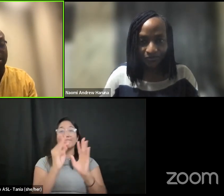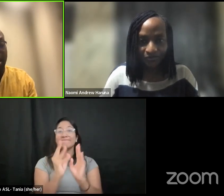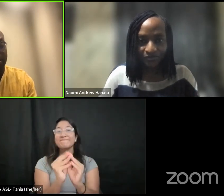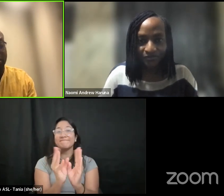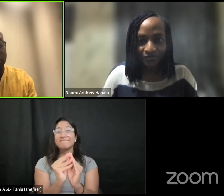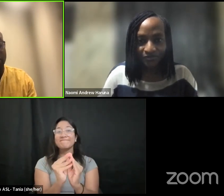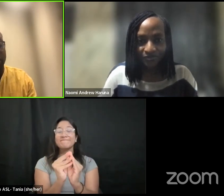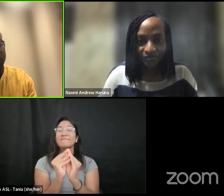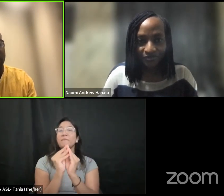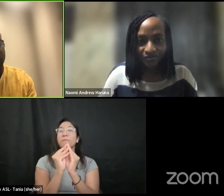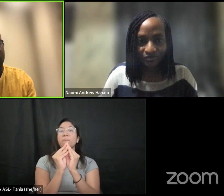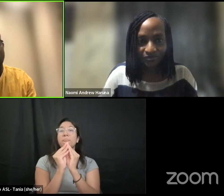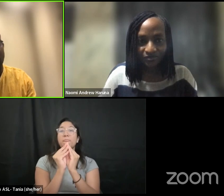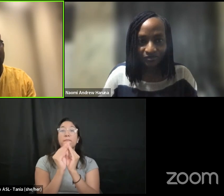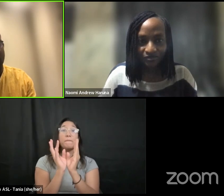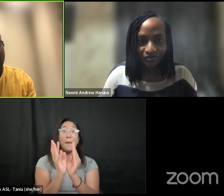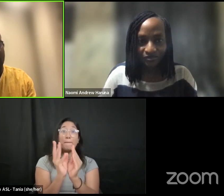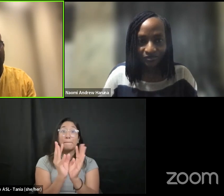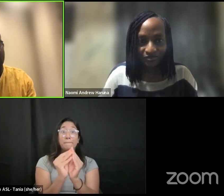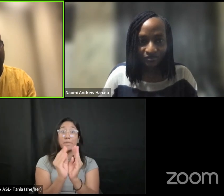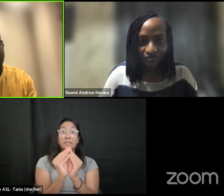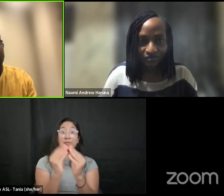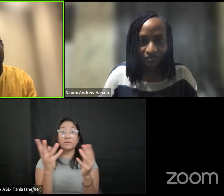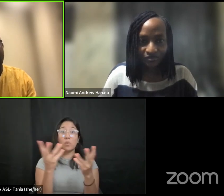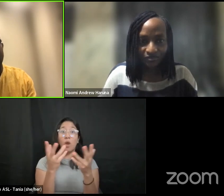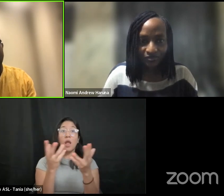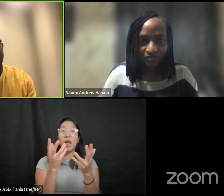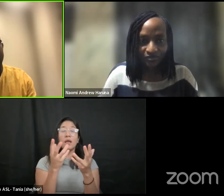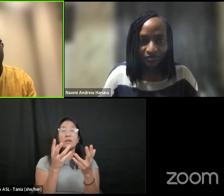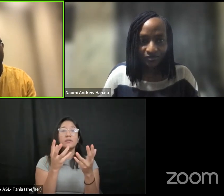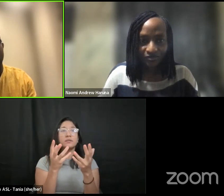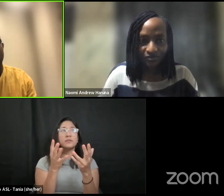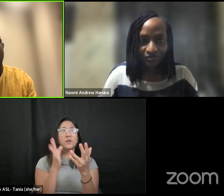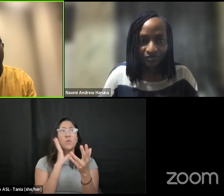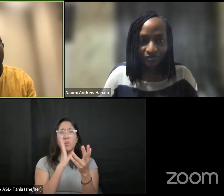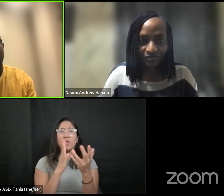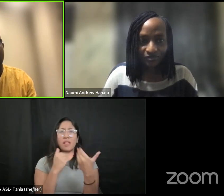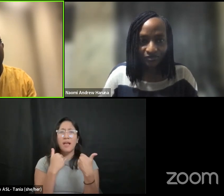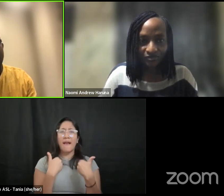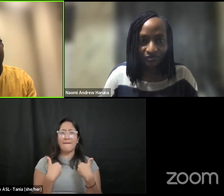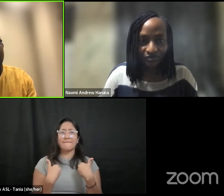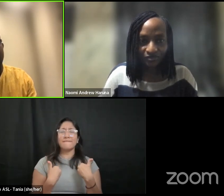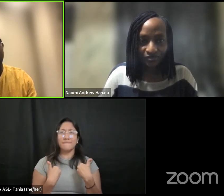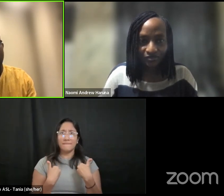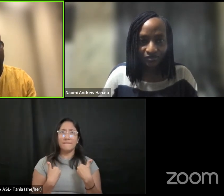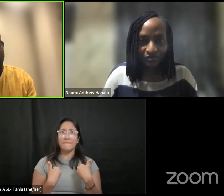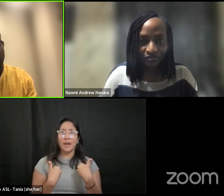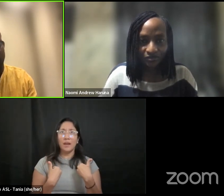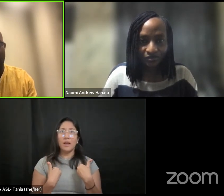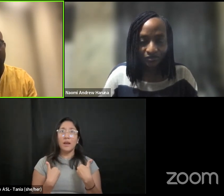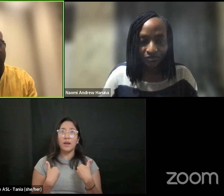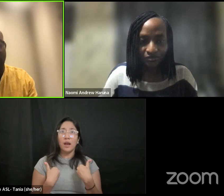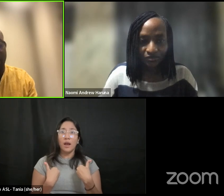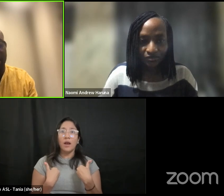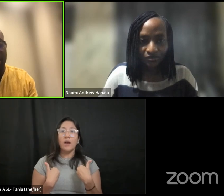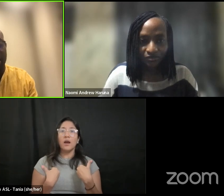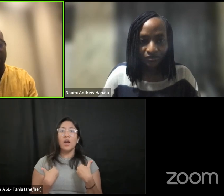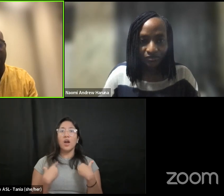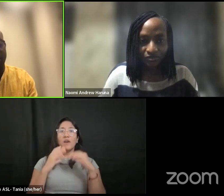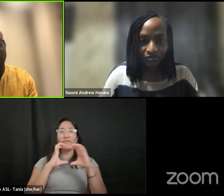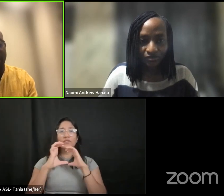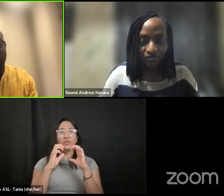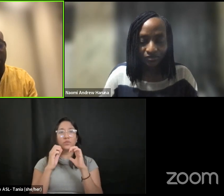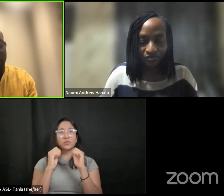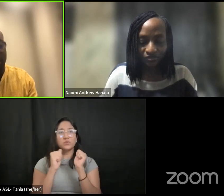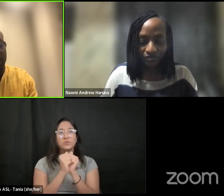the last episode is going to be between um i'm going to be having conversation with uh doctor just give me a minute here